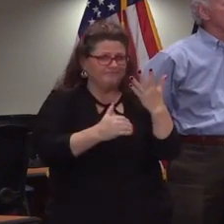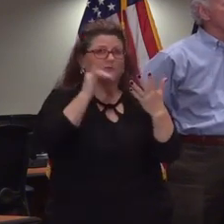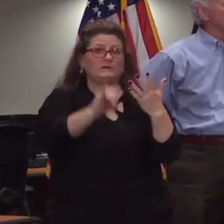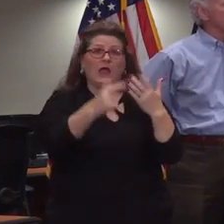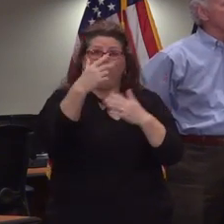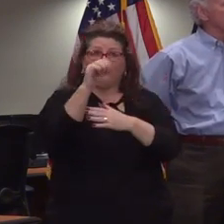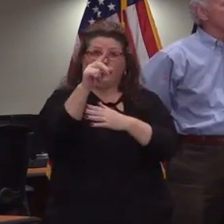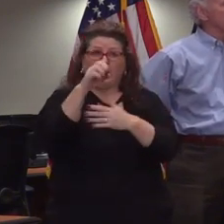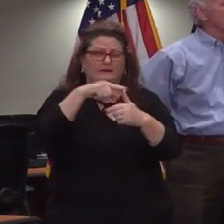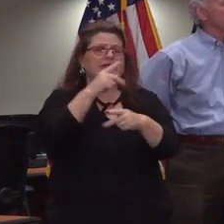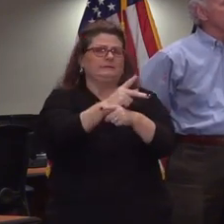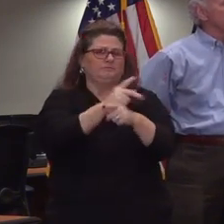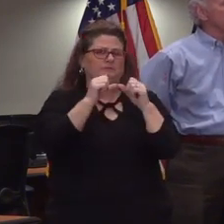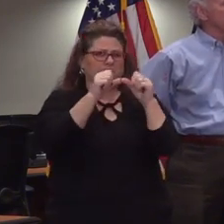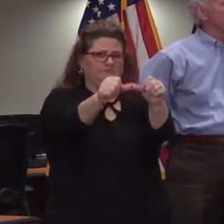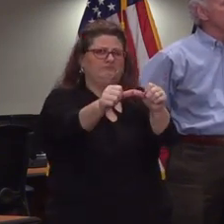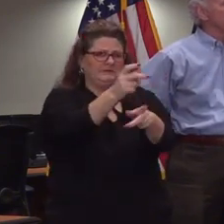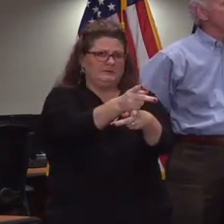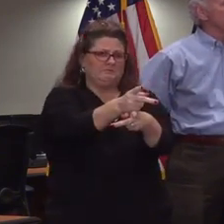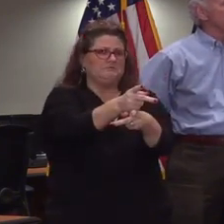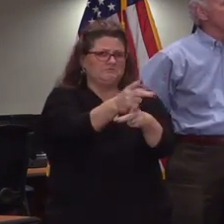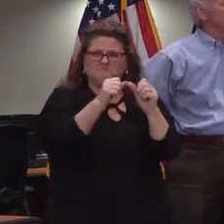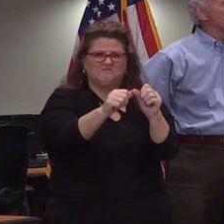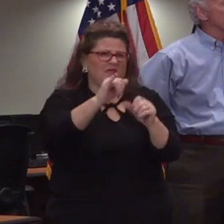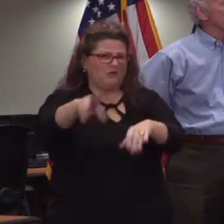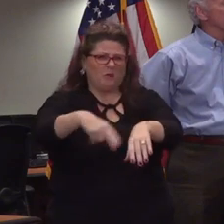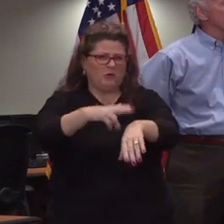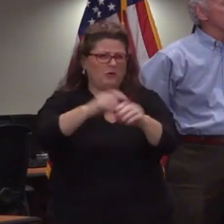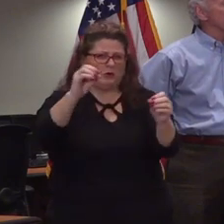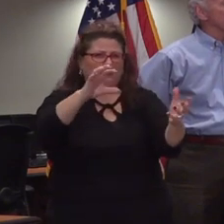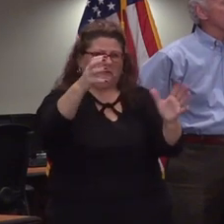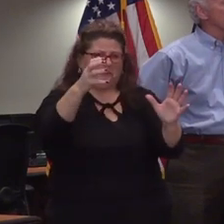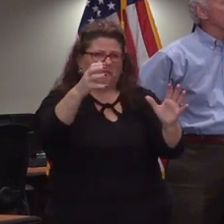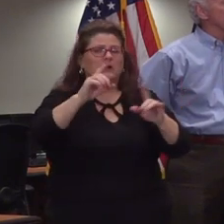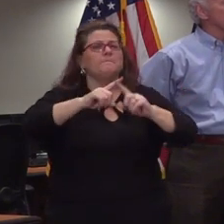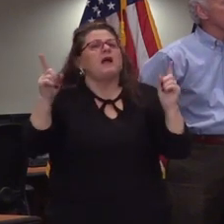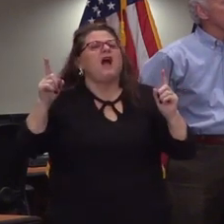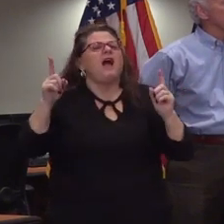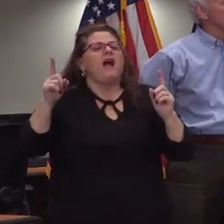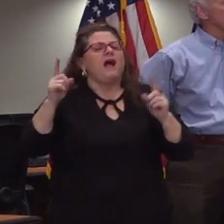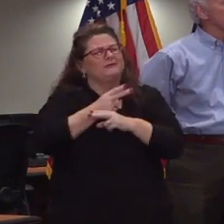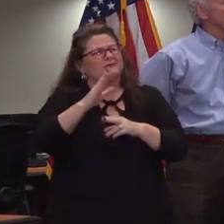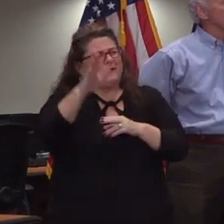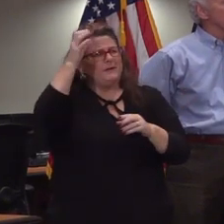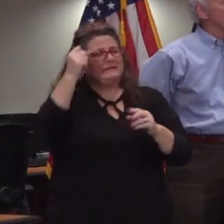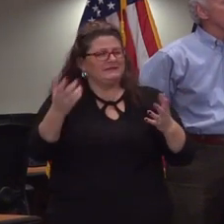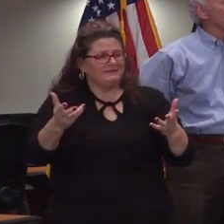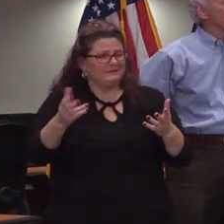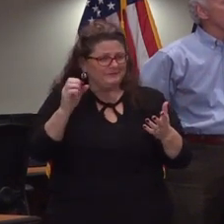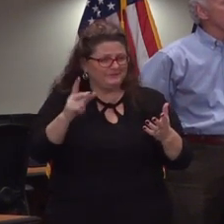should continue and should continue as normal but with a good old dose of common sense you know